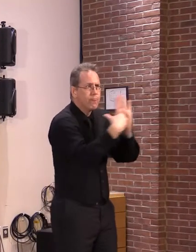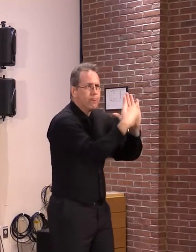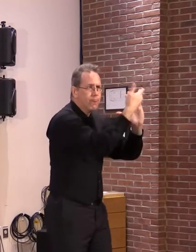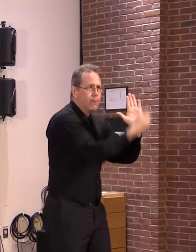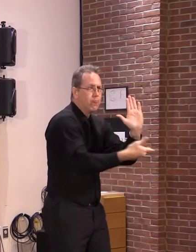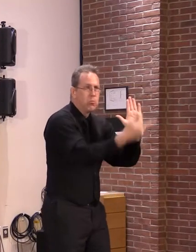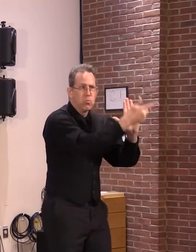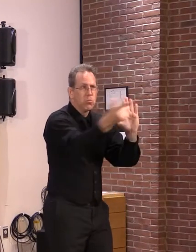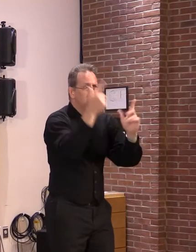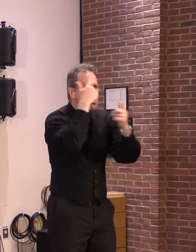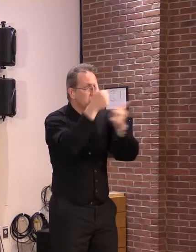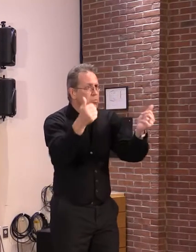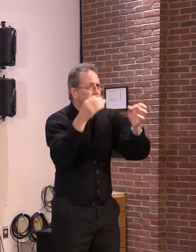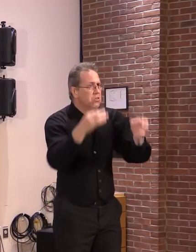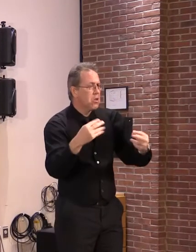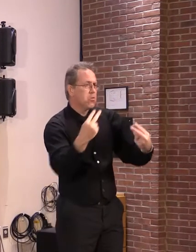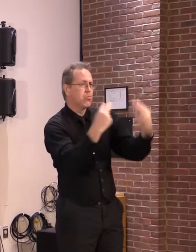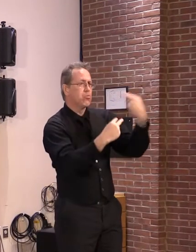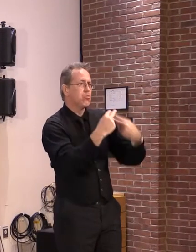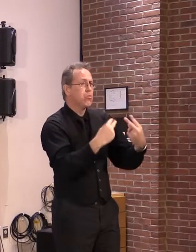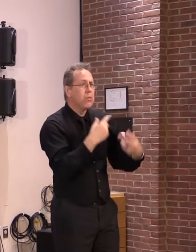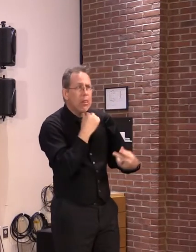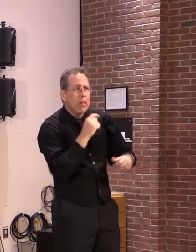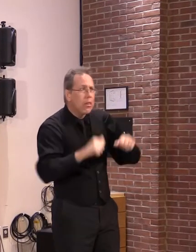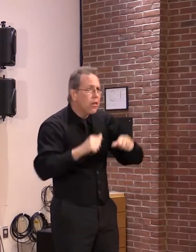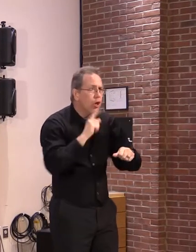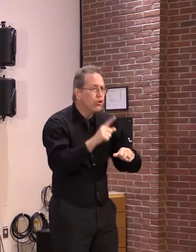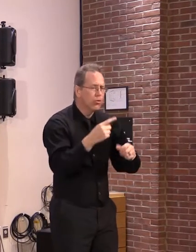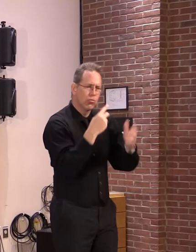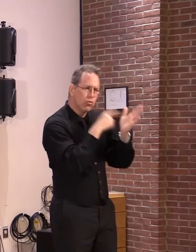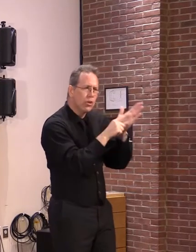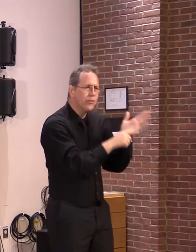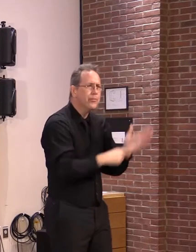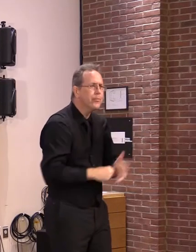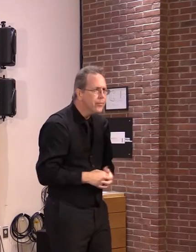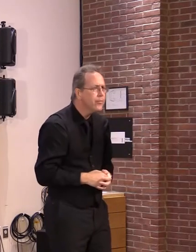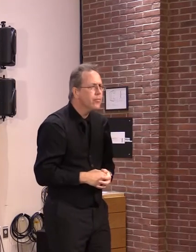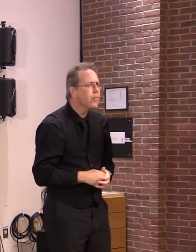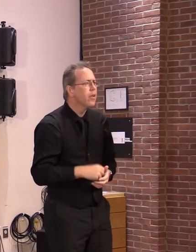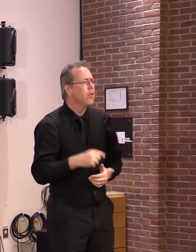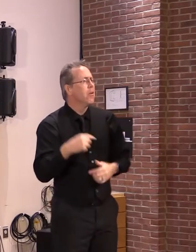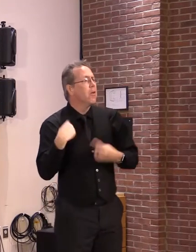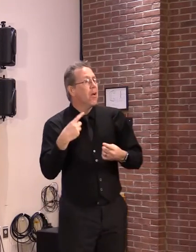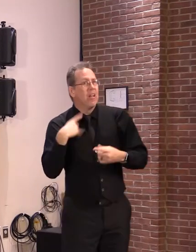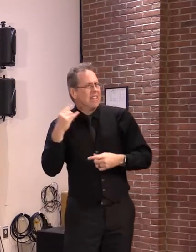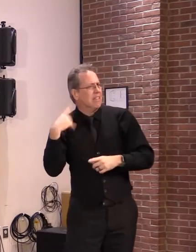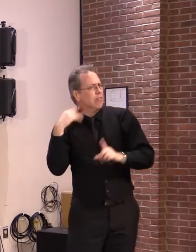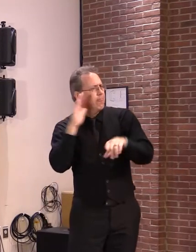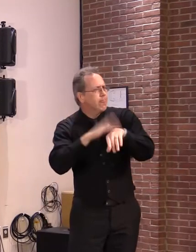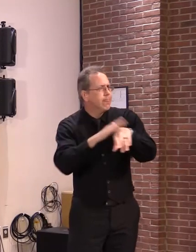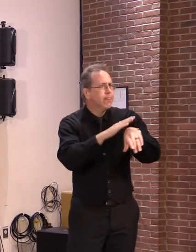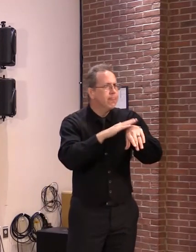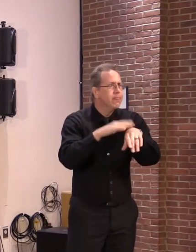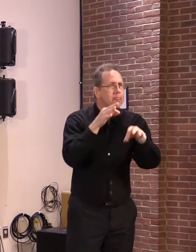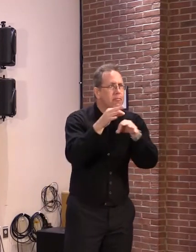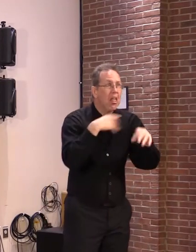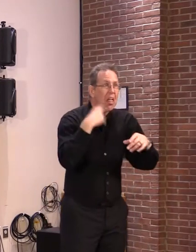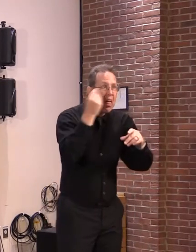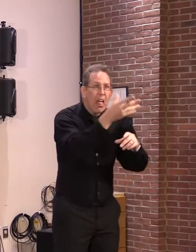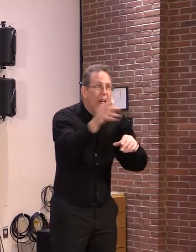again, I've always cautioned against a daily look at anything and drawing a conclusion from it